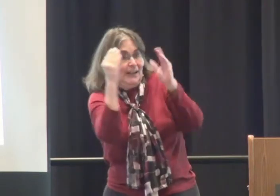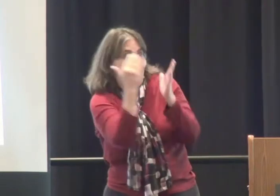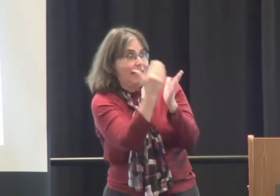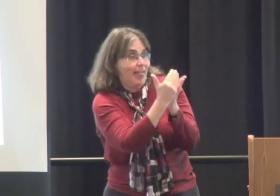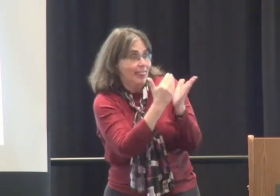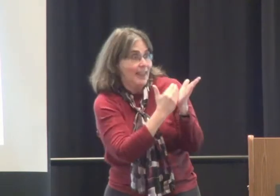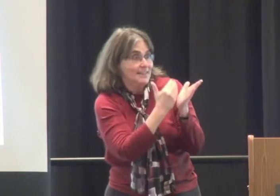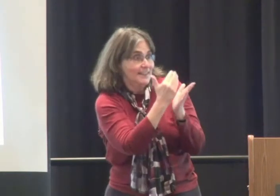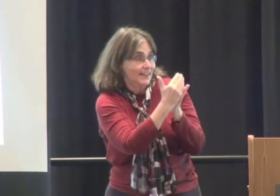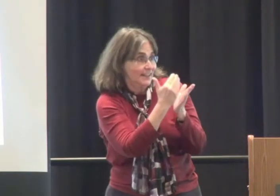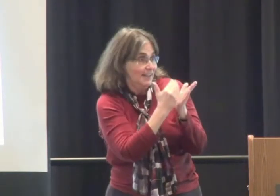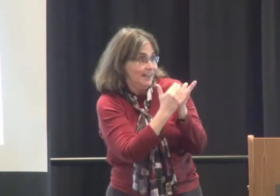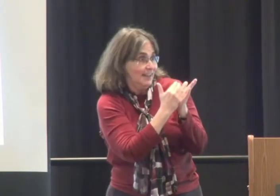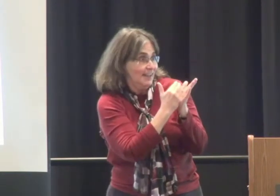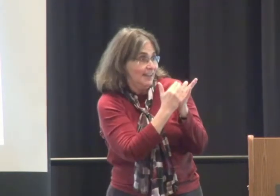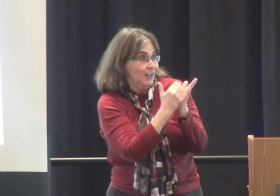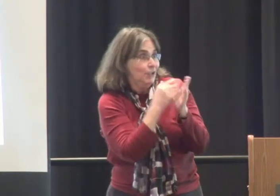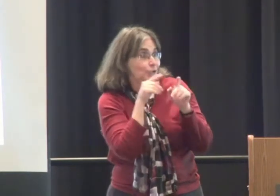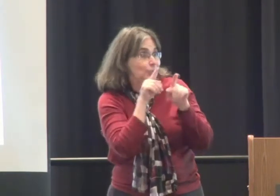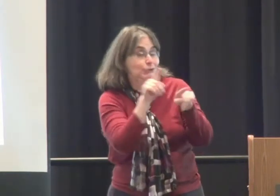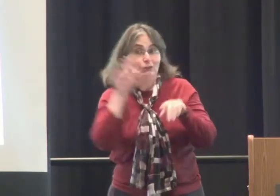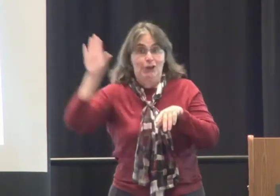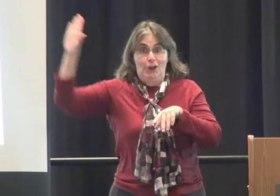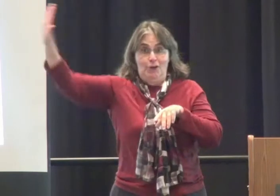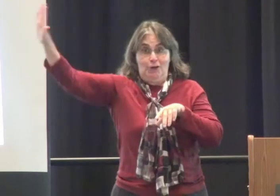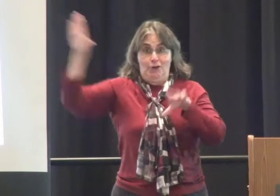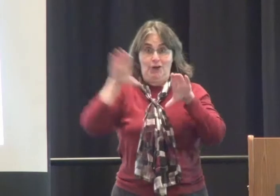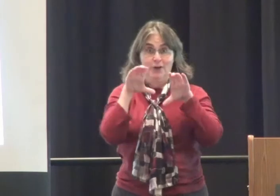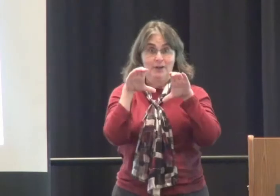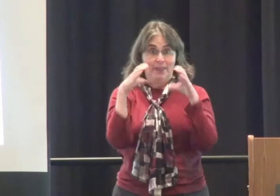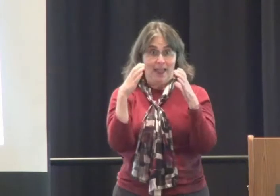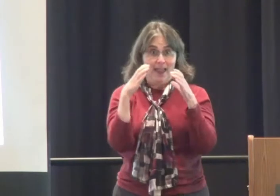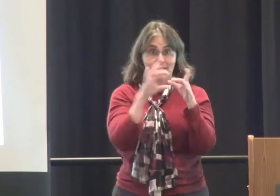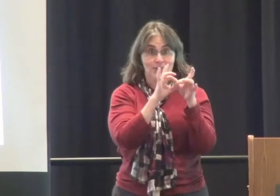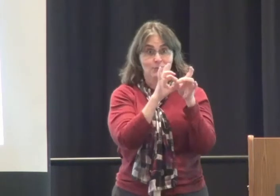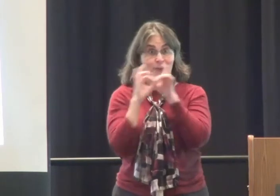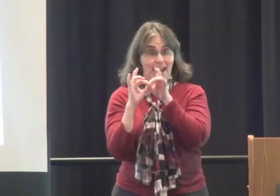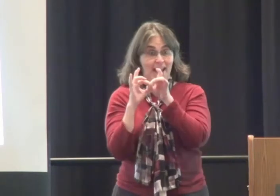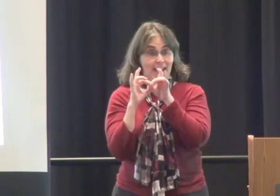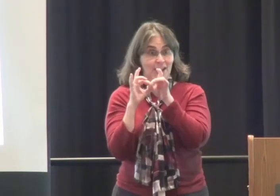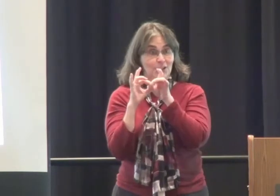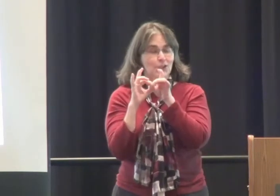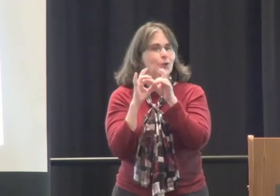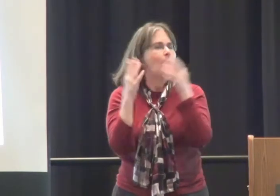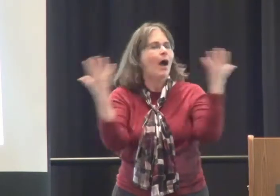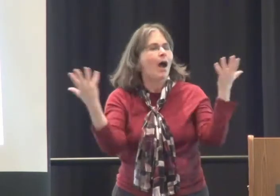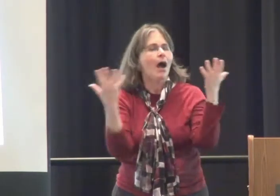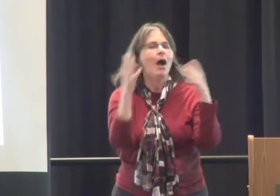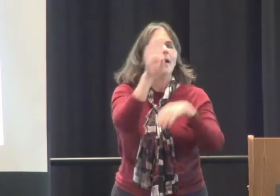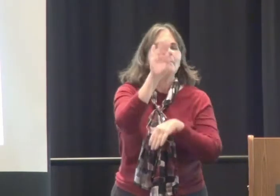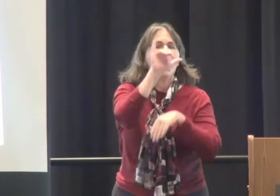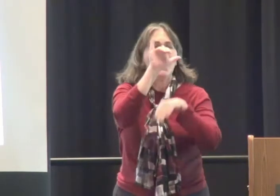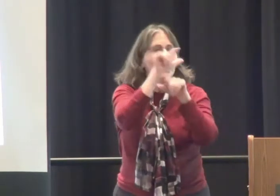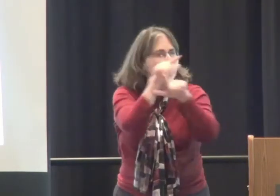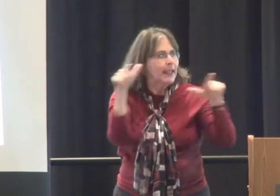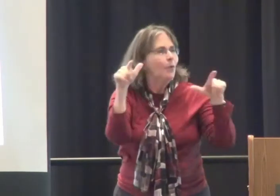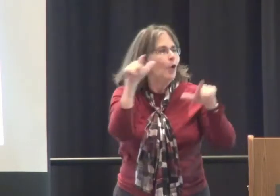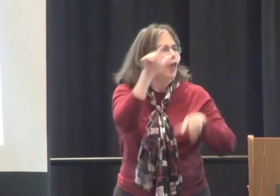This was back in 1988. So in Roxanne's cohort, she designed a lesson